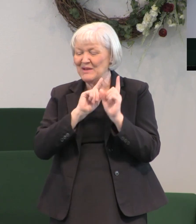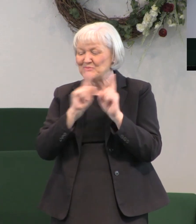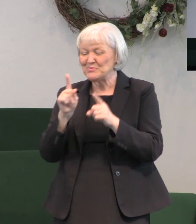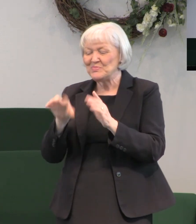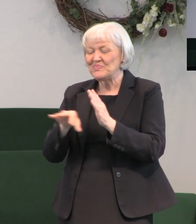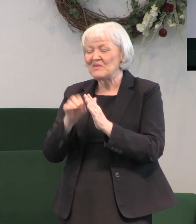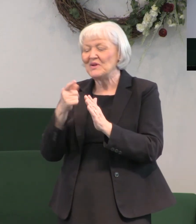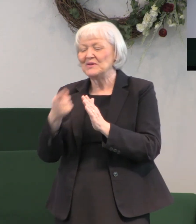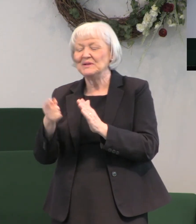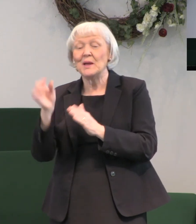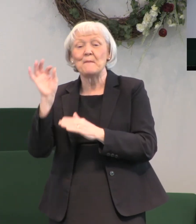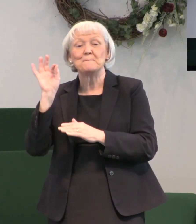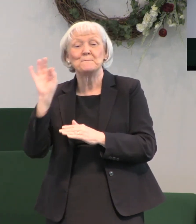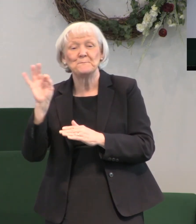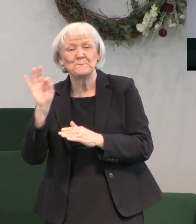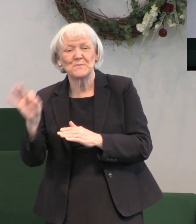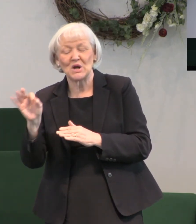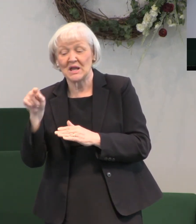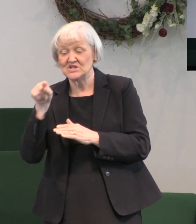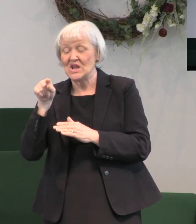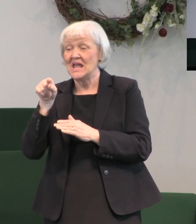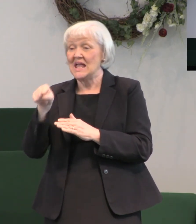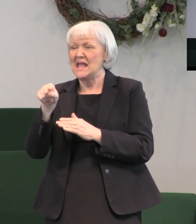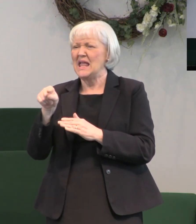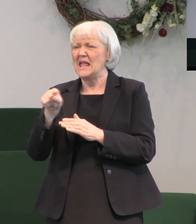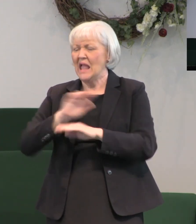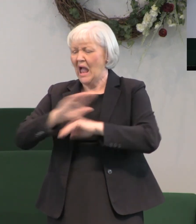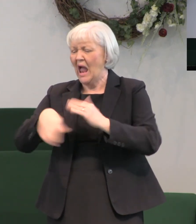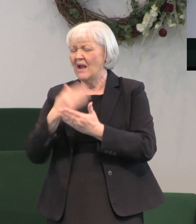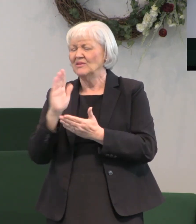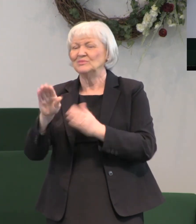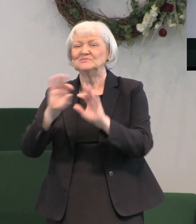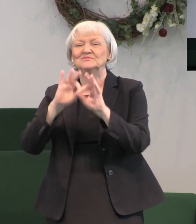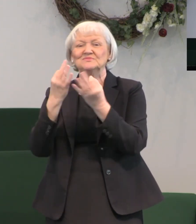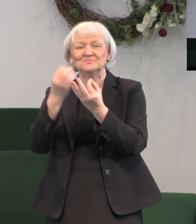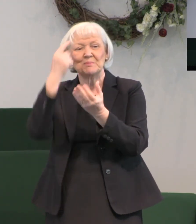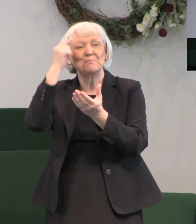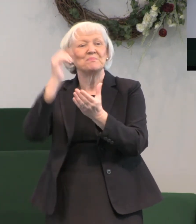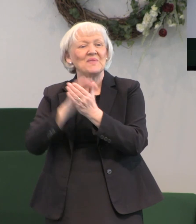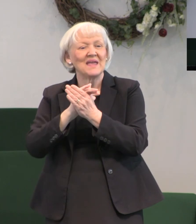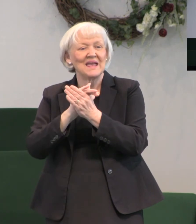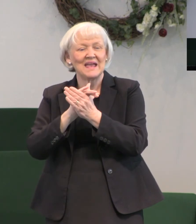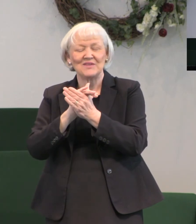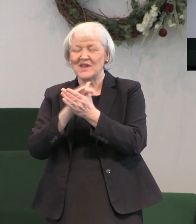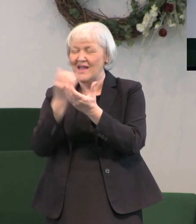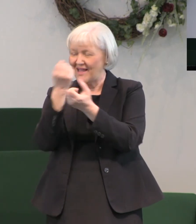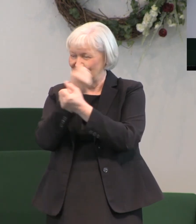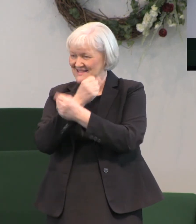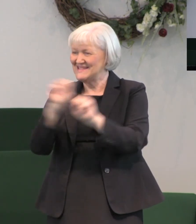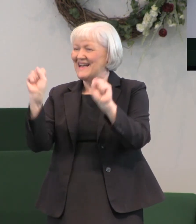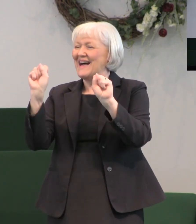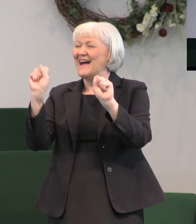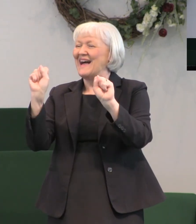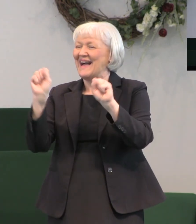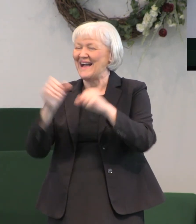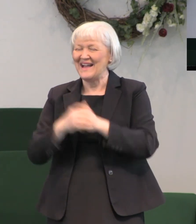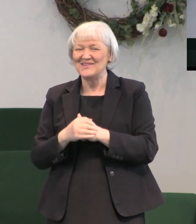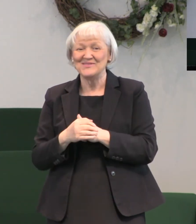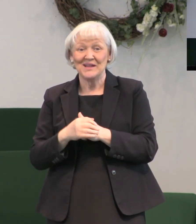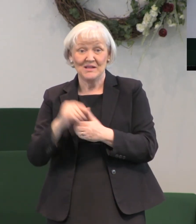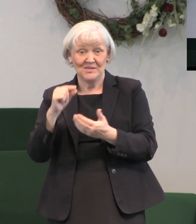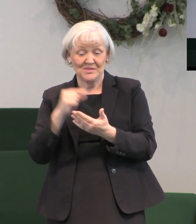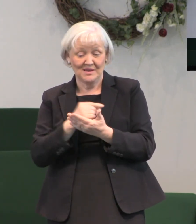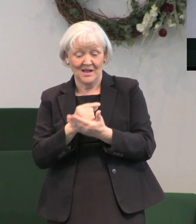preached the gospel and Cornelius and his household believed and were saved the gospel was